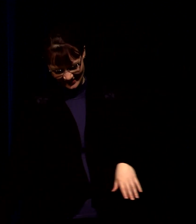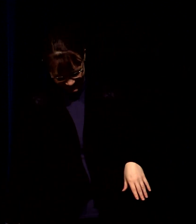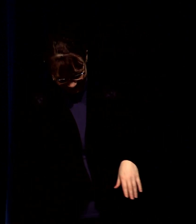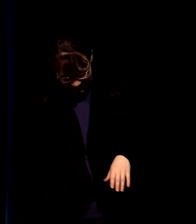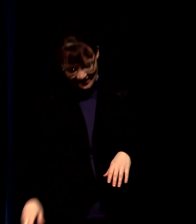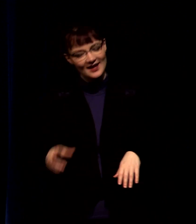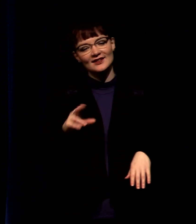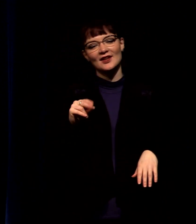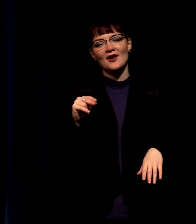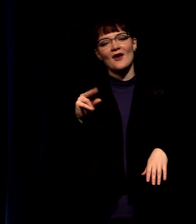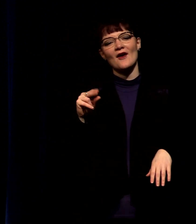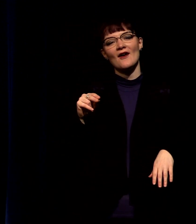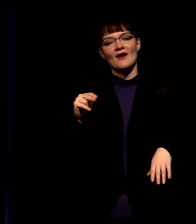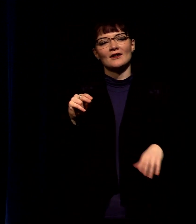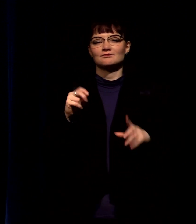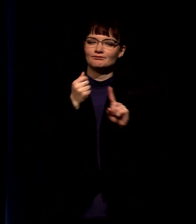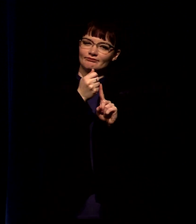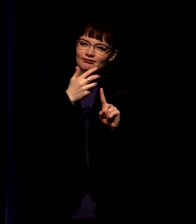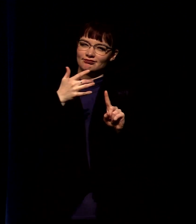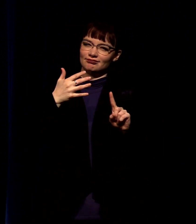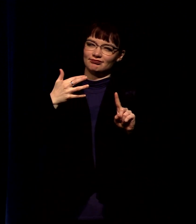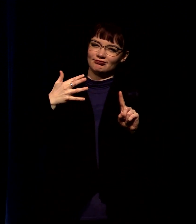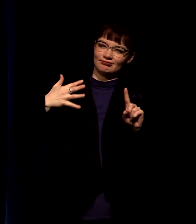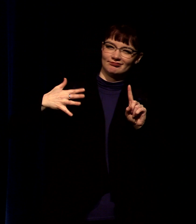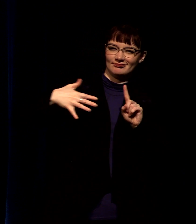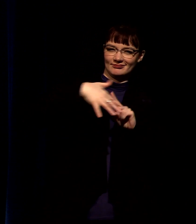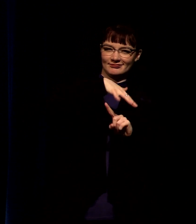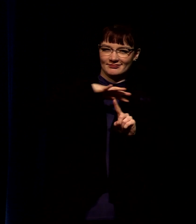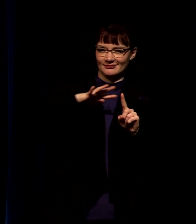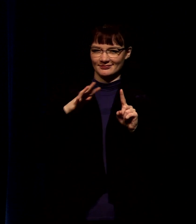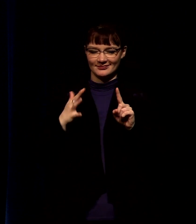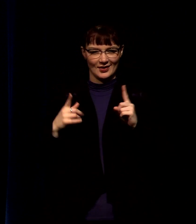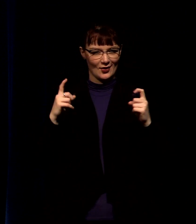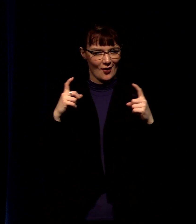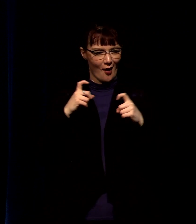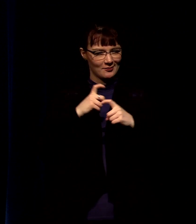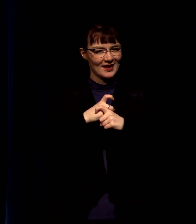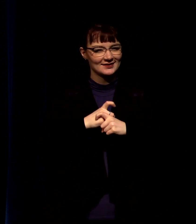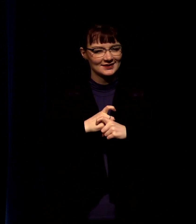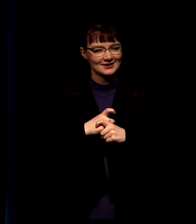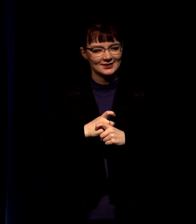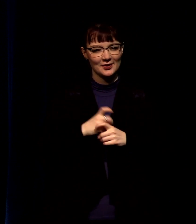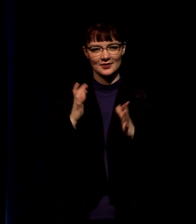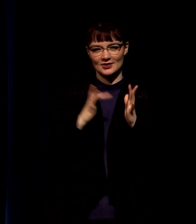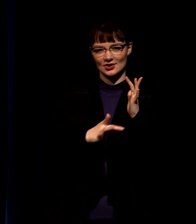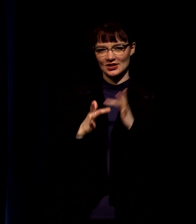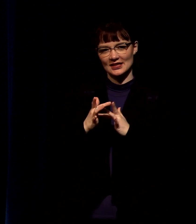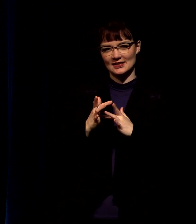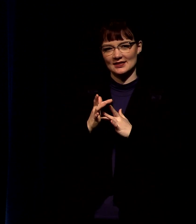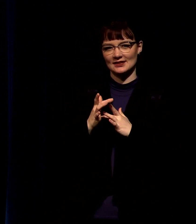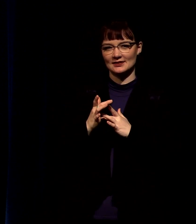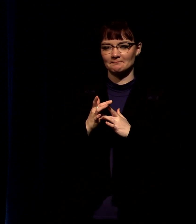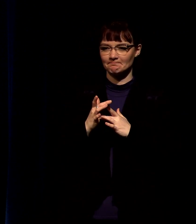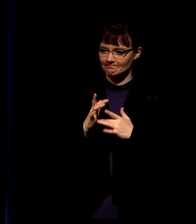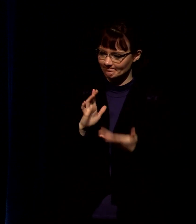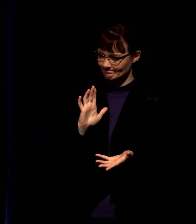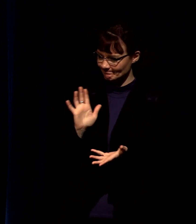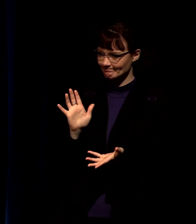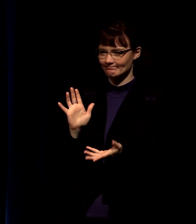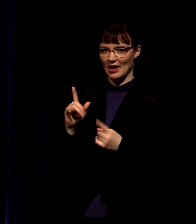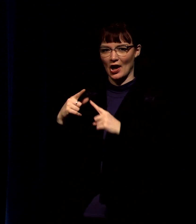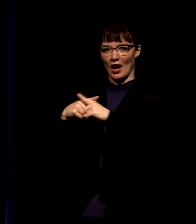now actually there is so much happening in this complex passage and here jesus is stepping into some serious